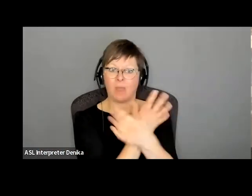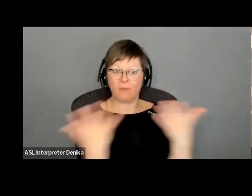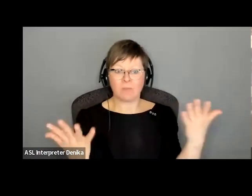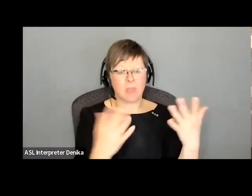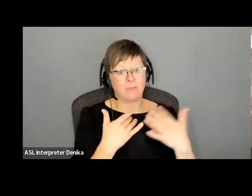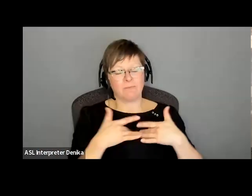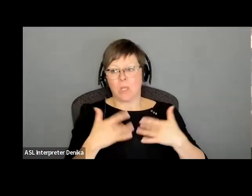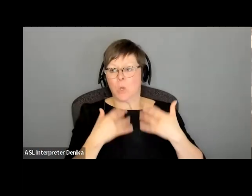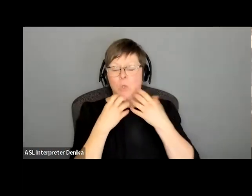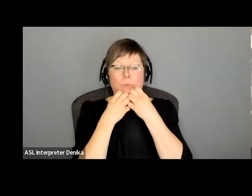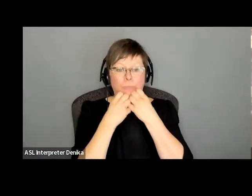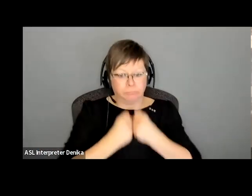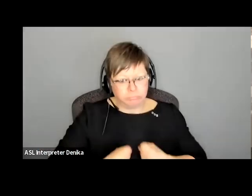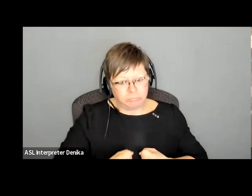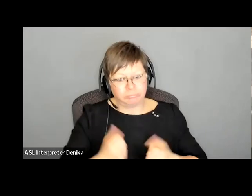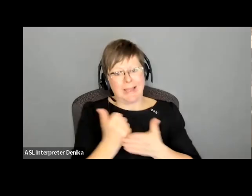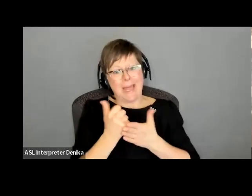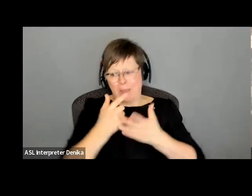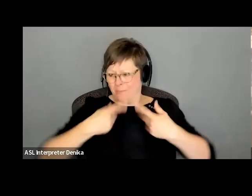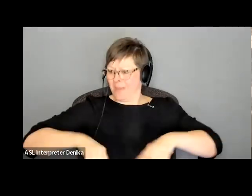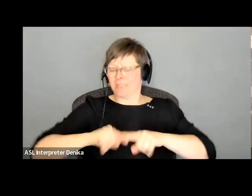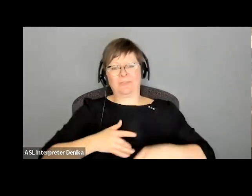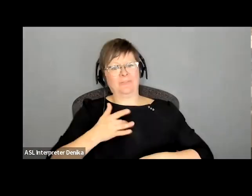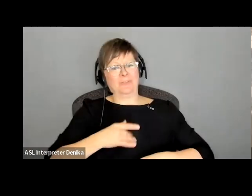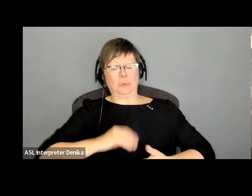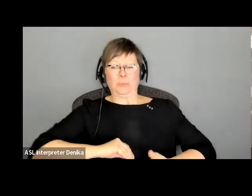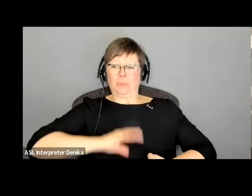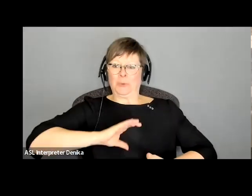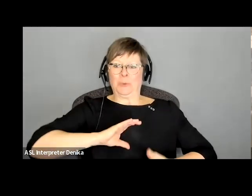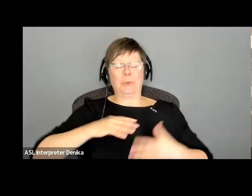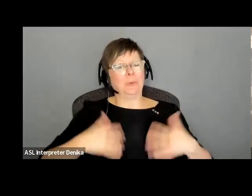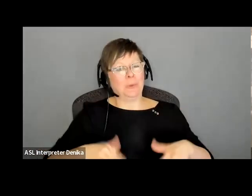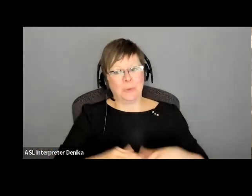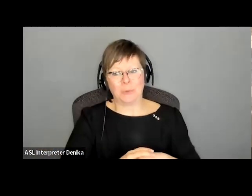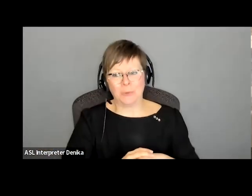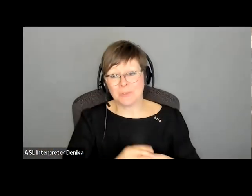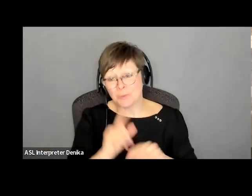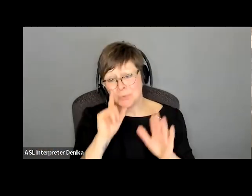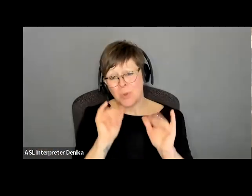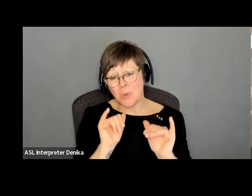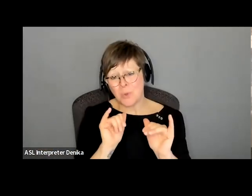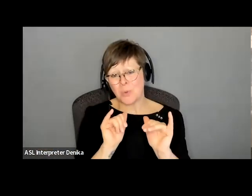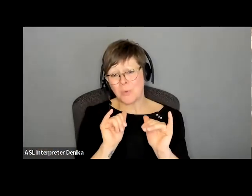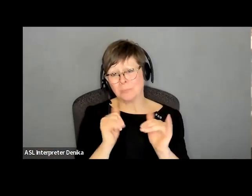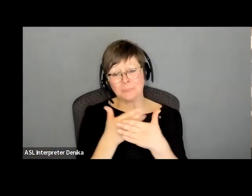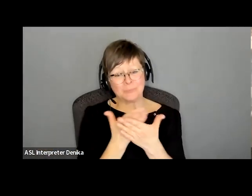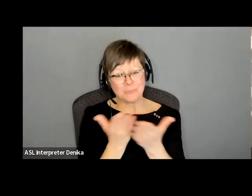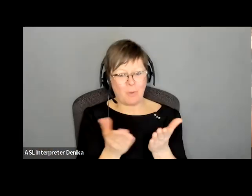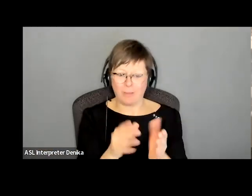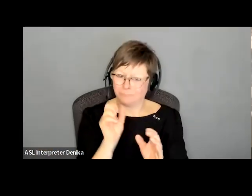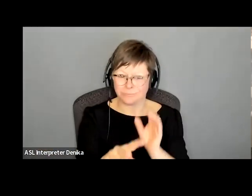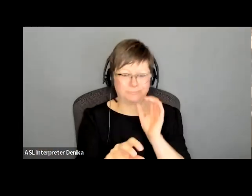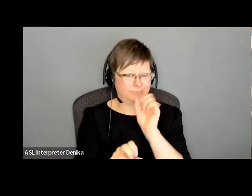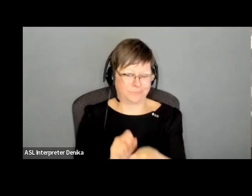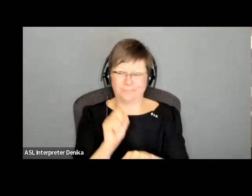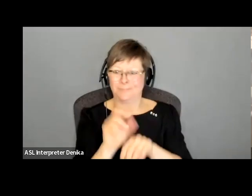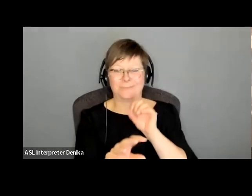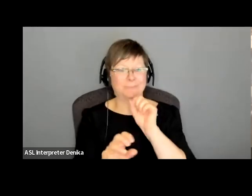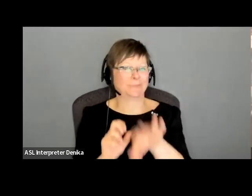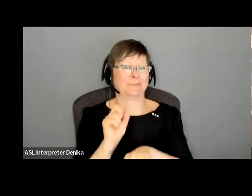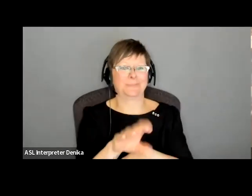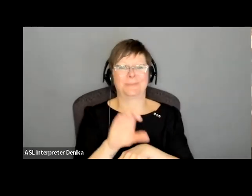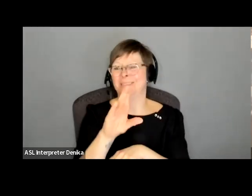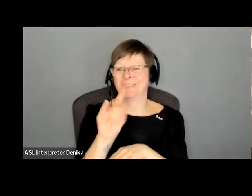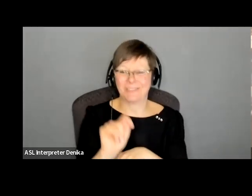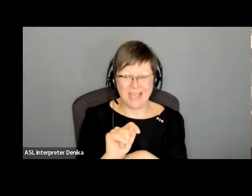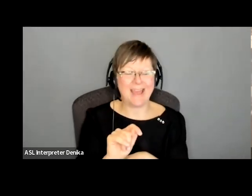encouraging and and i i hope everyone everyone is throwing in they're very oh that's lots of